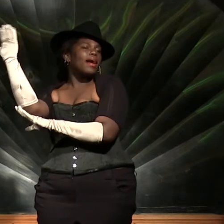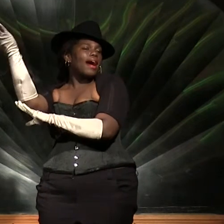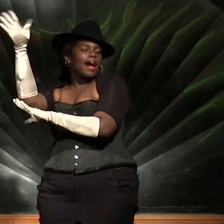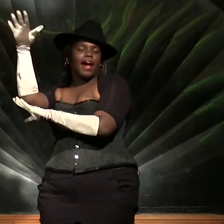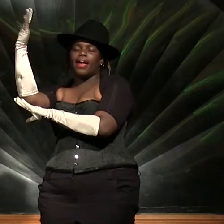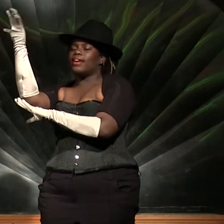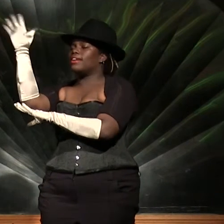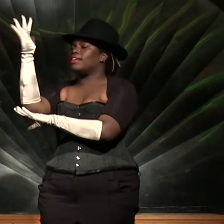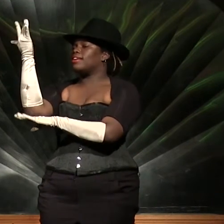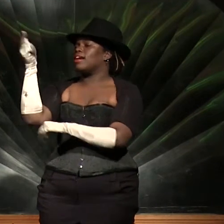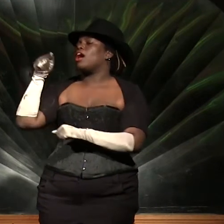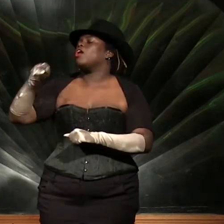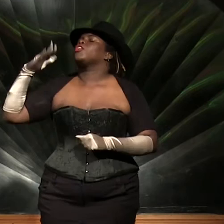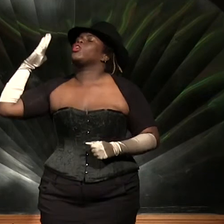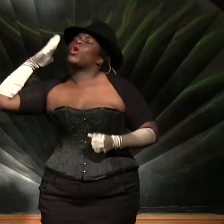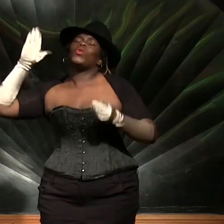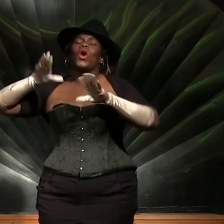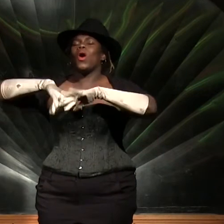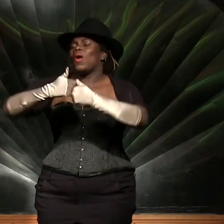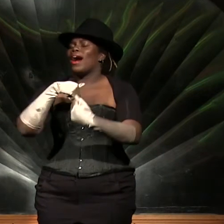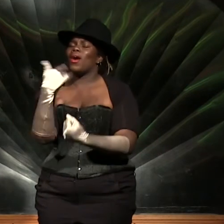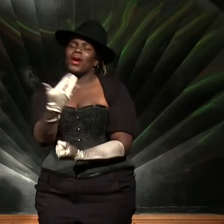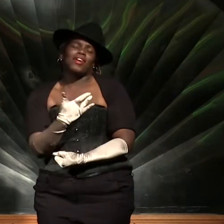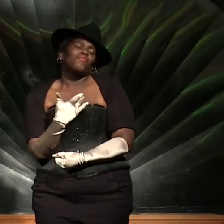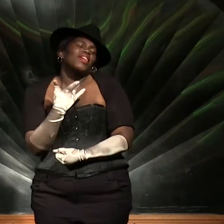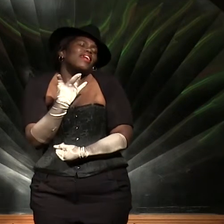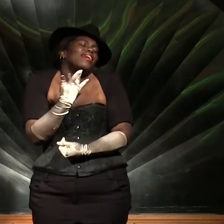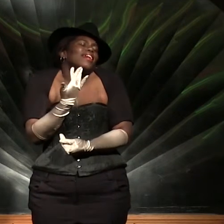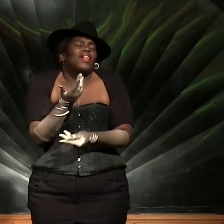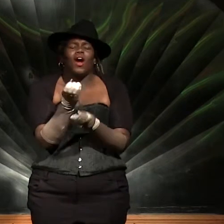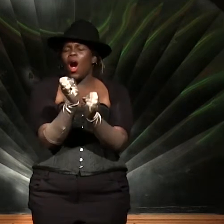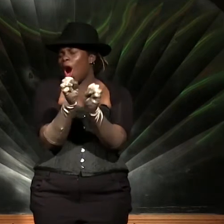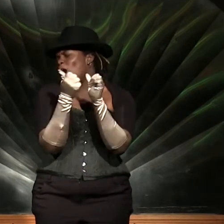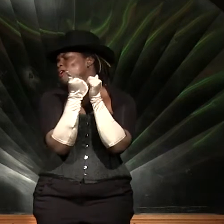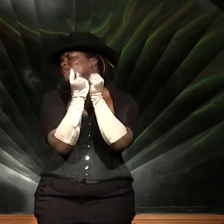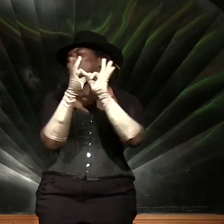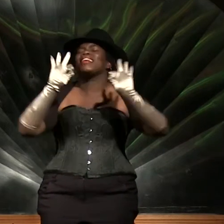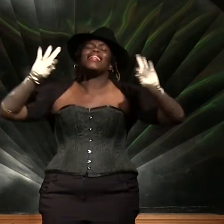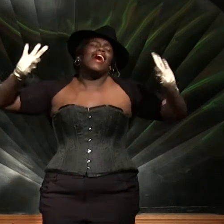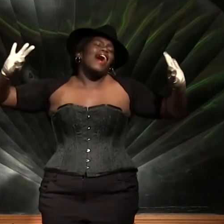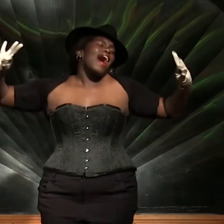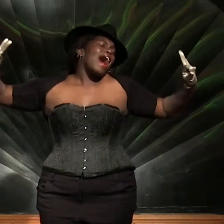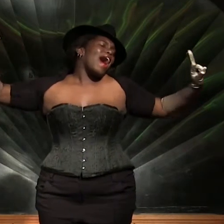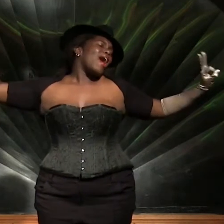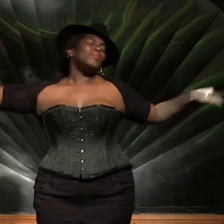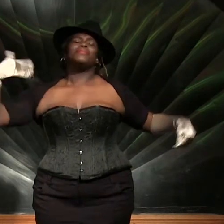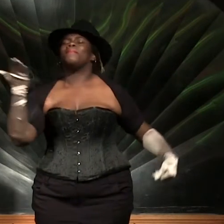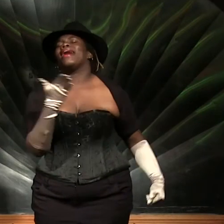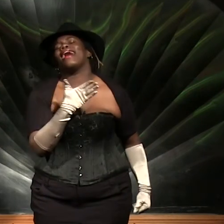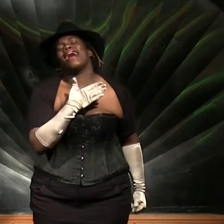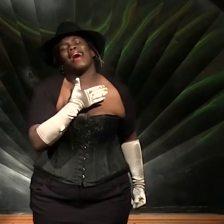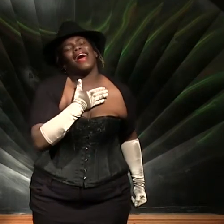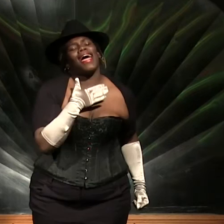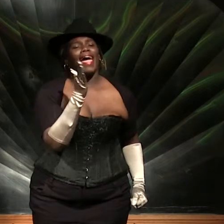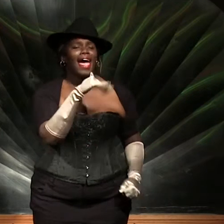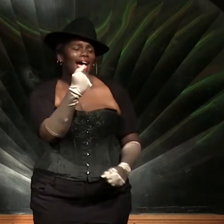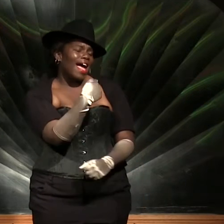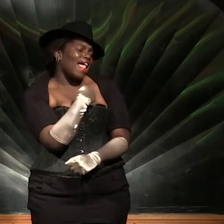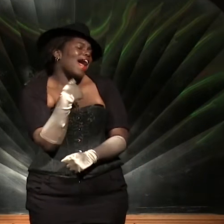pine You know how I feel Oh, freedom is mine And